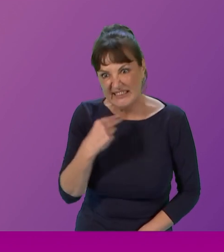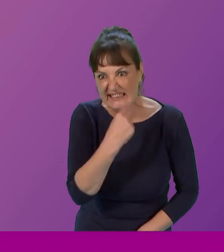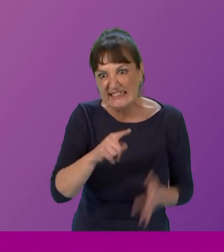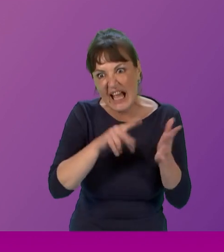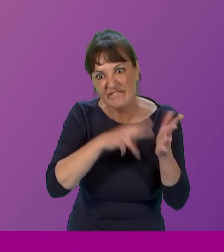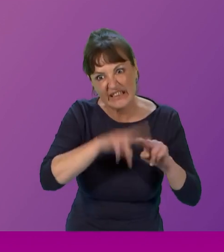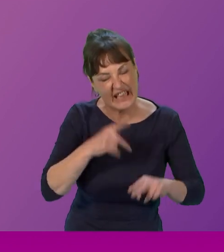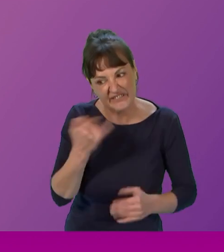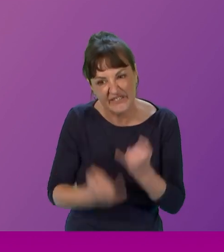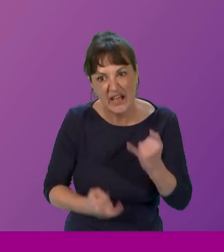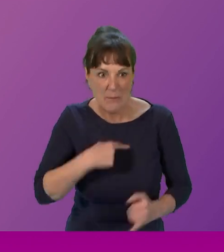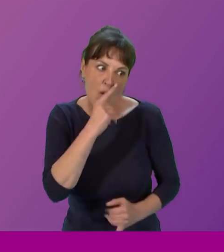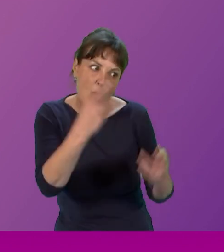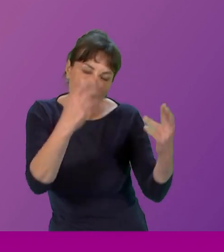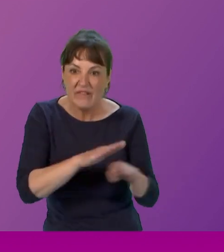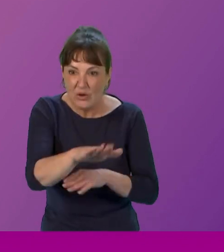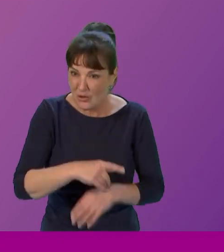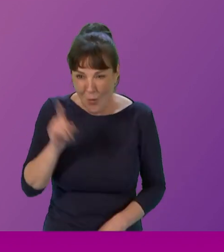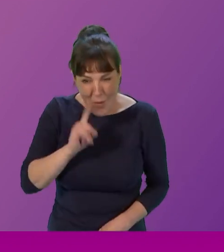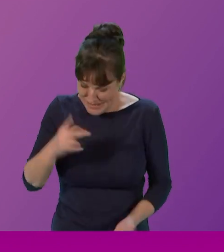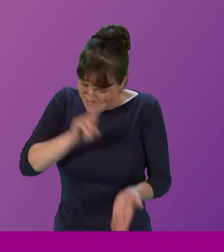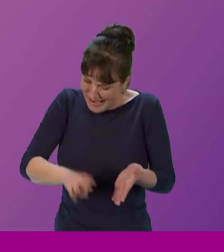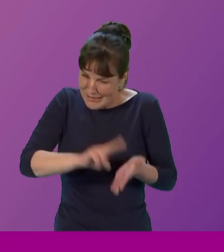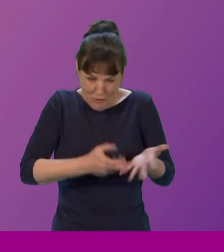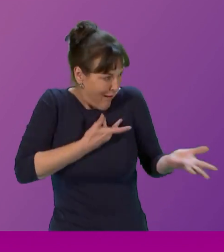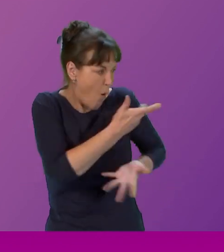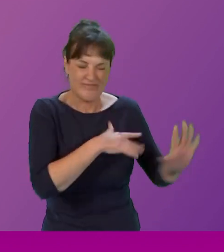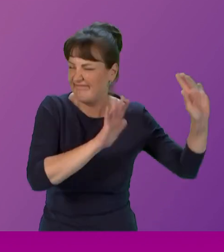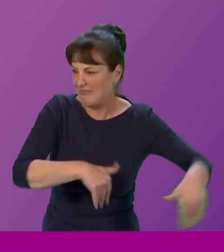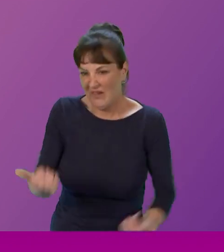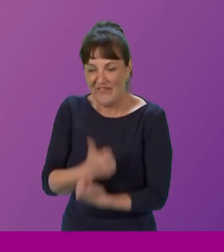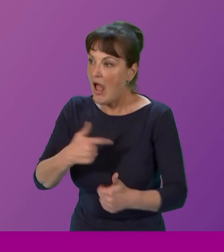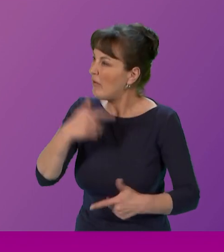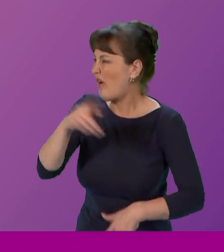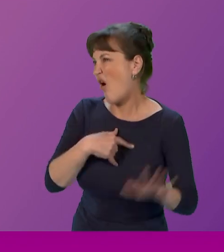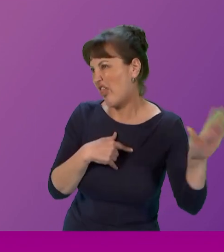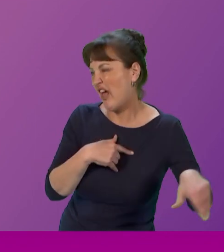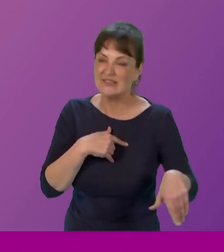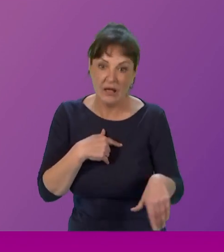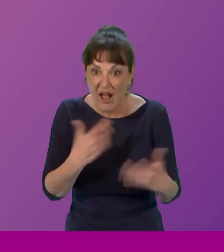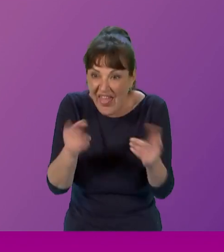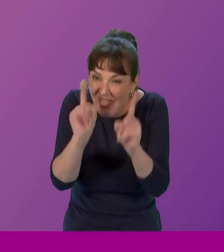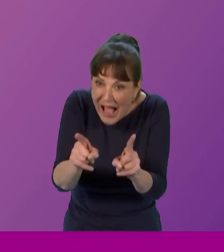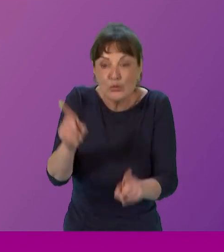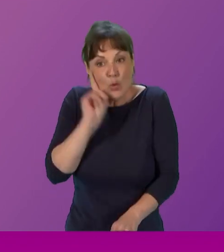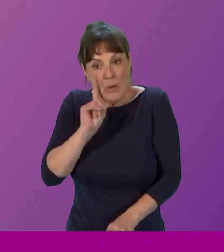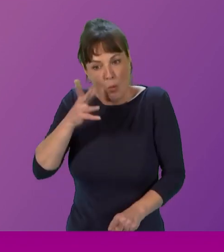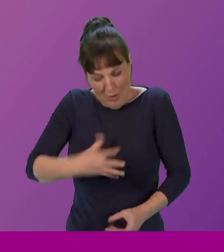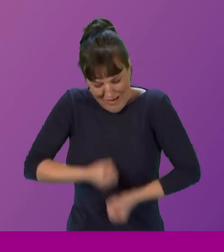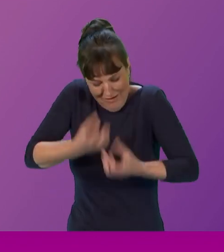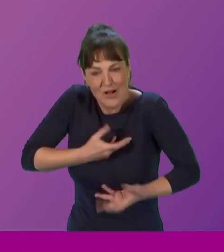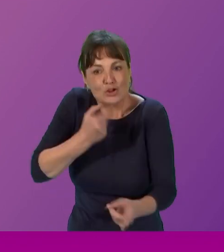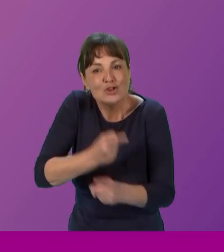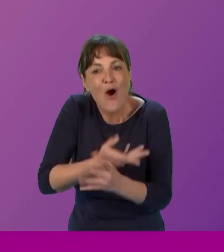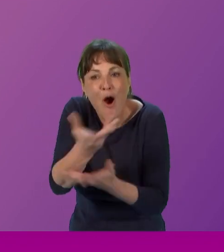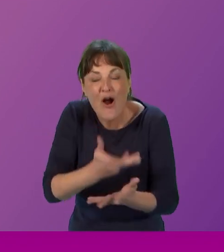this time. It's going to be absolutely fine. And you're away thinking, well, that's good. Because women talk. Women talk. That's what led those Russian women to rise.